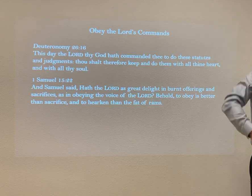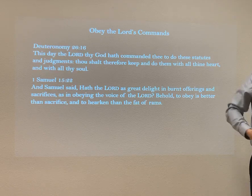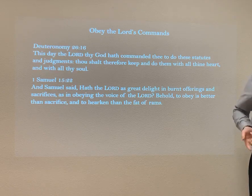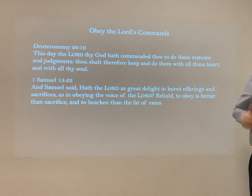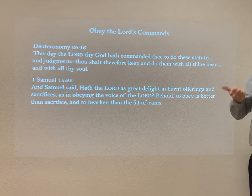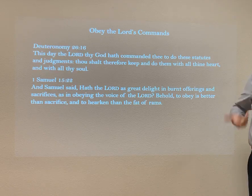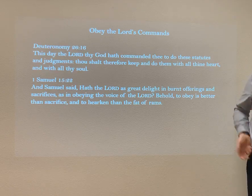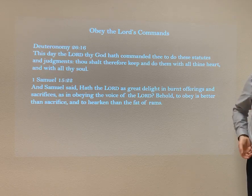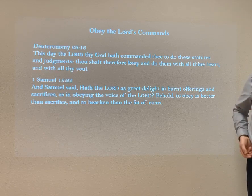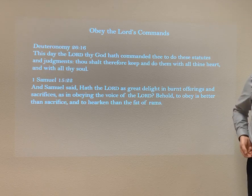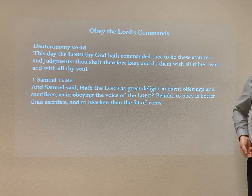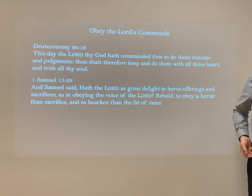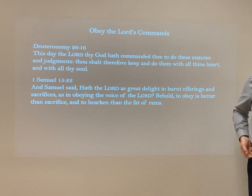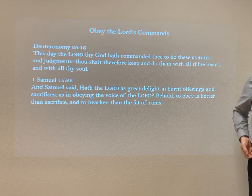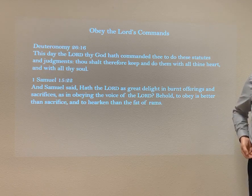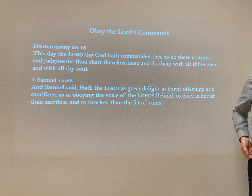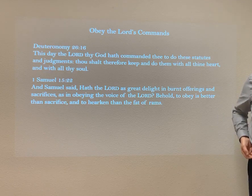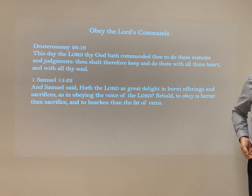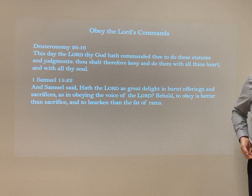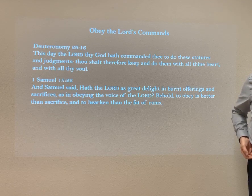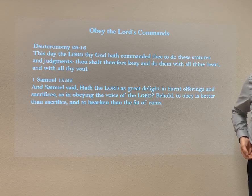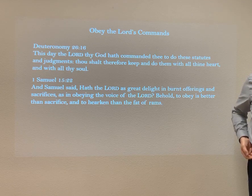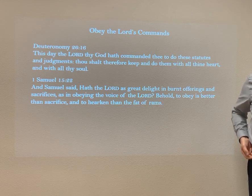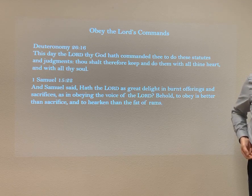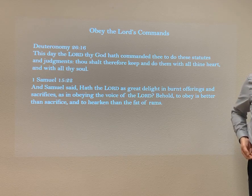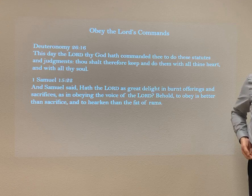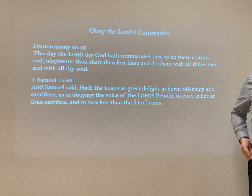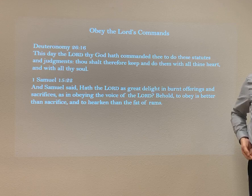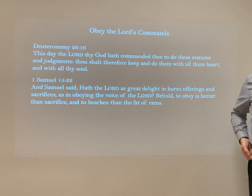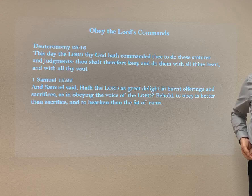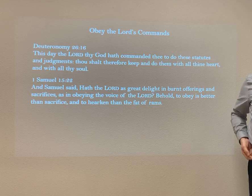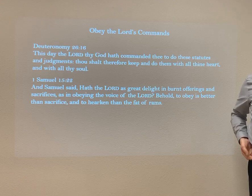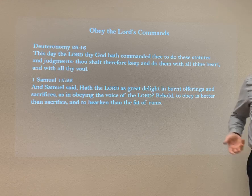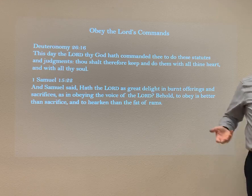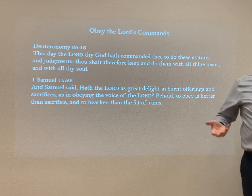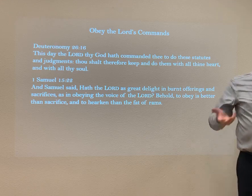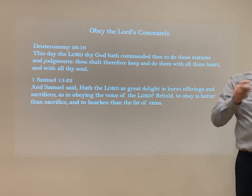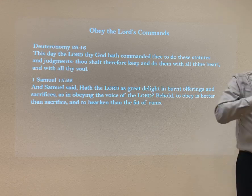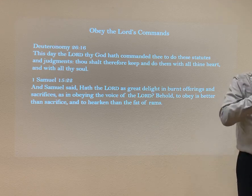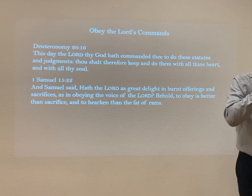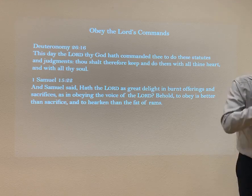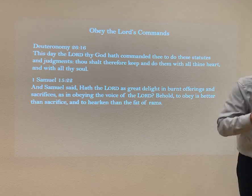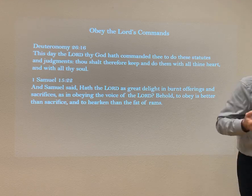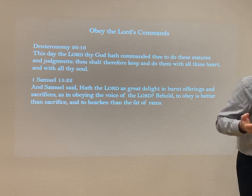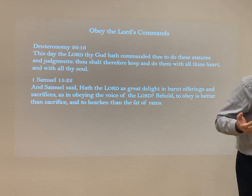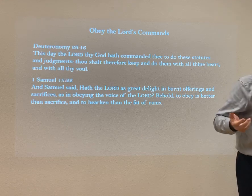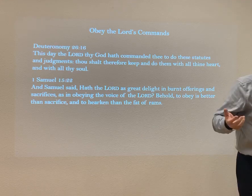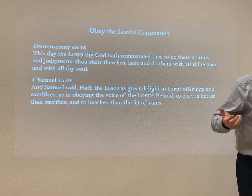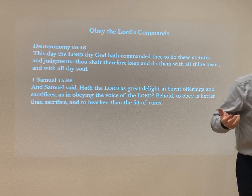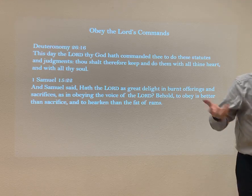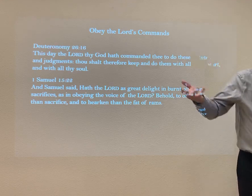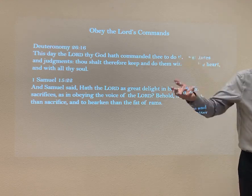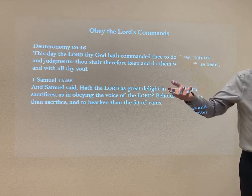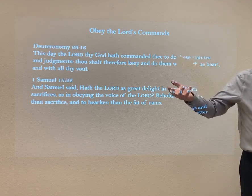And he's saying, well, she just got dentures. Her teeth are all gone. Well, how is this going to happen? How? She's old. How?